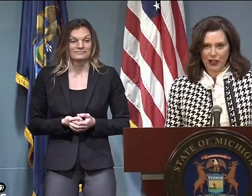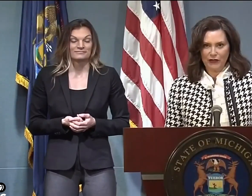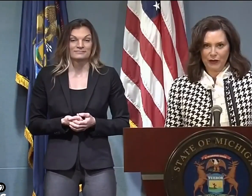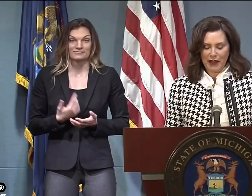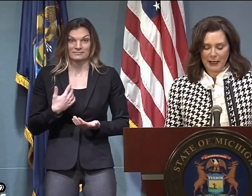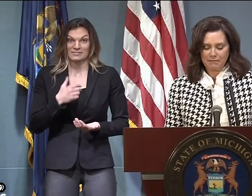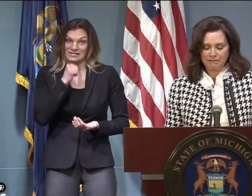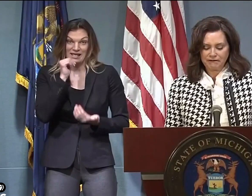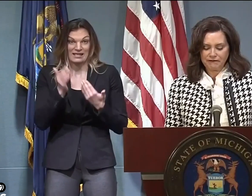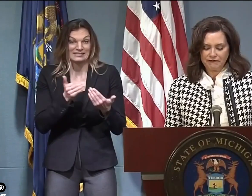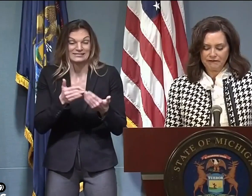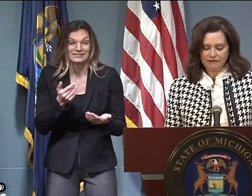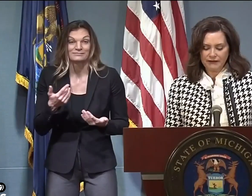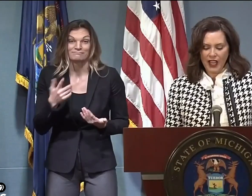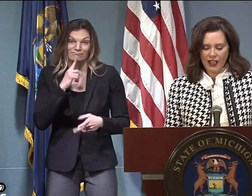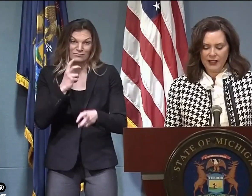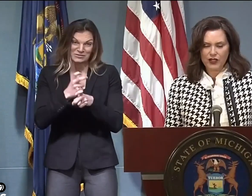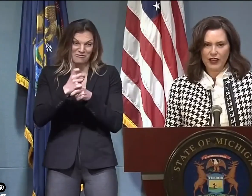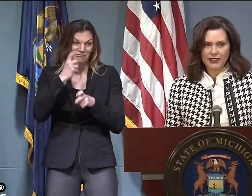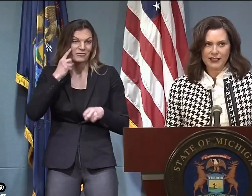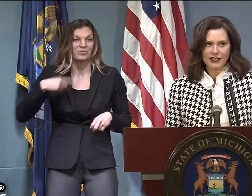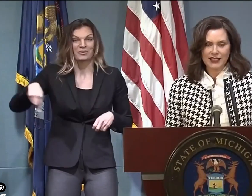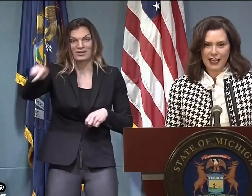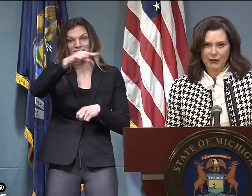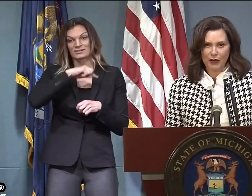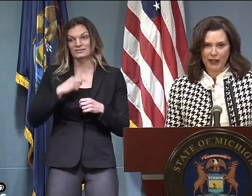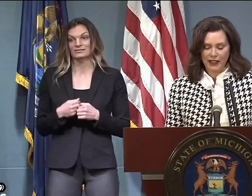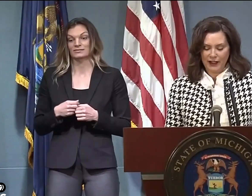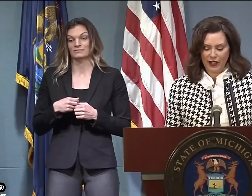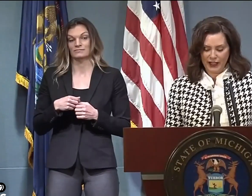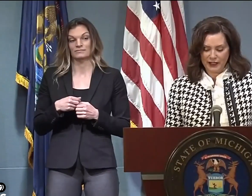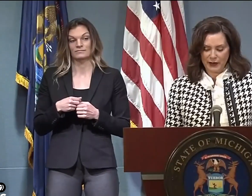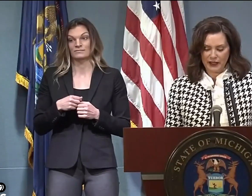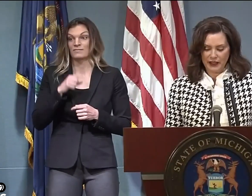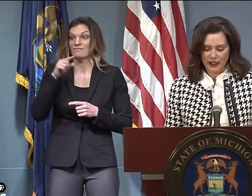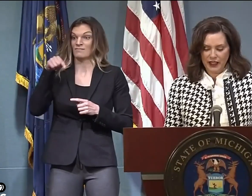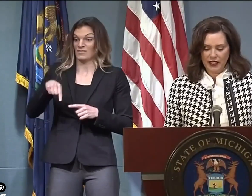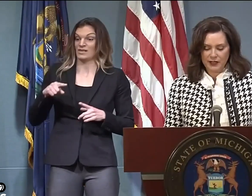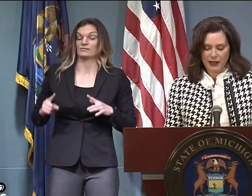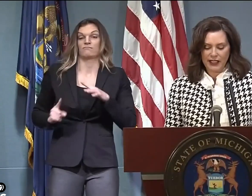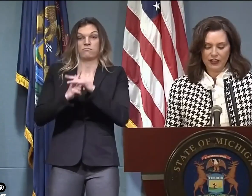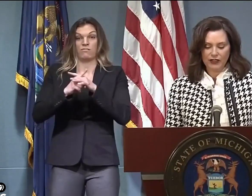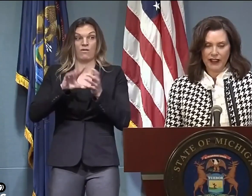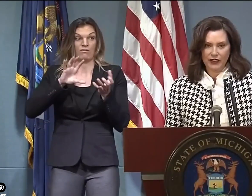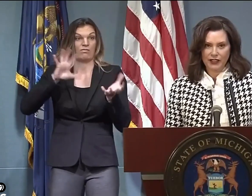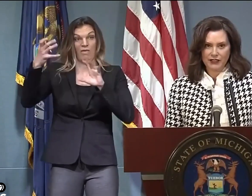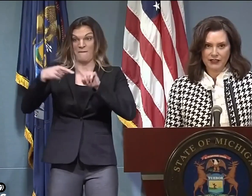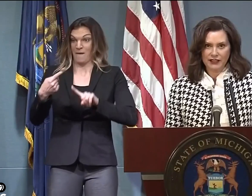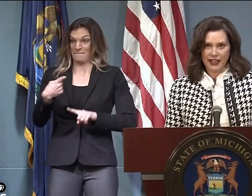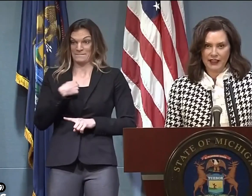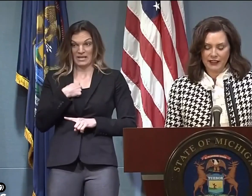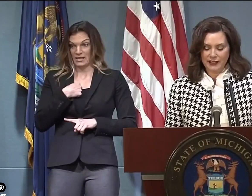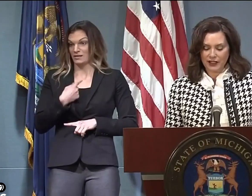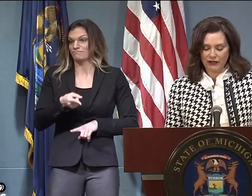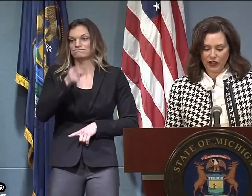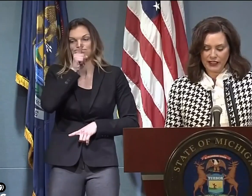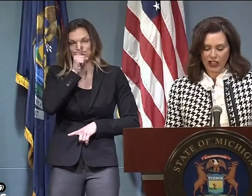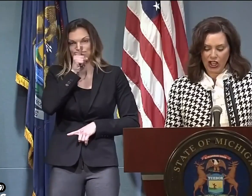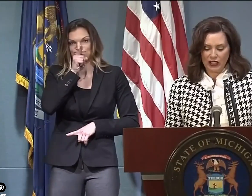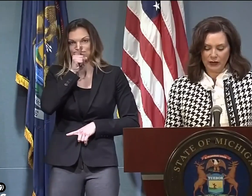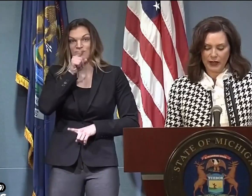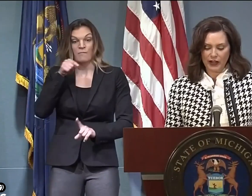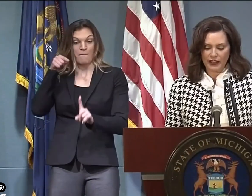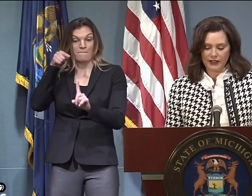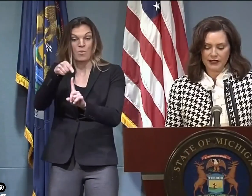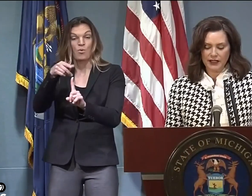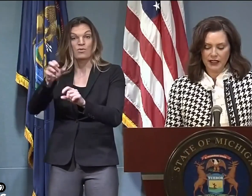is something that I think has been difficult for many. This crisis is not about me and it never has been. It's about a killer